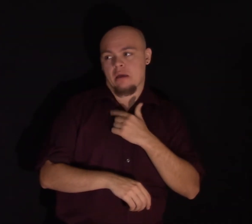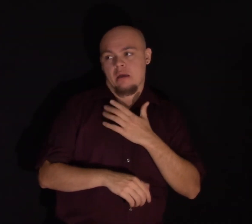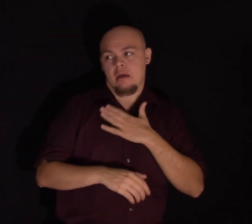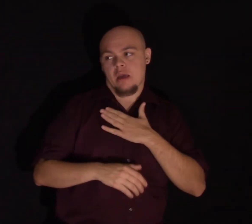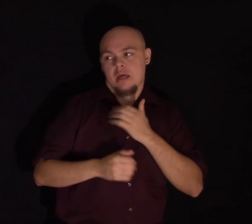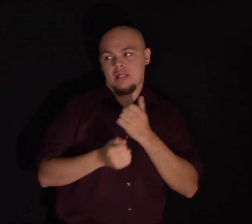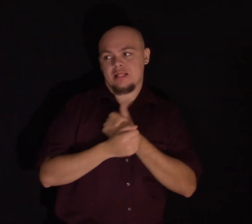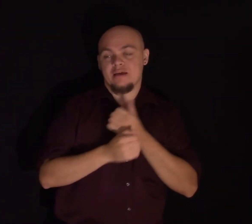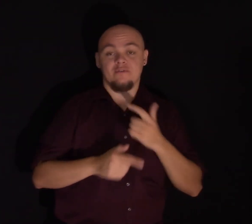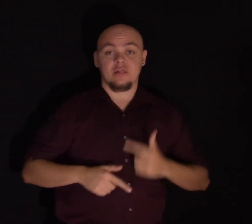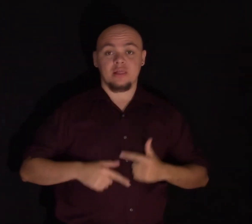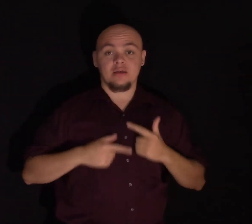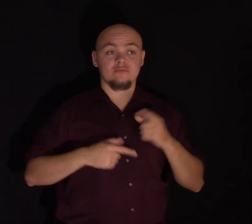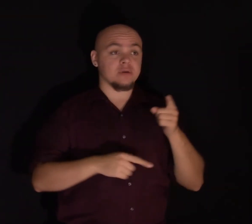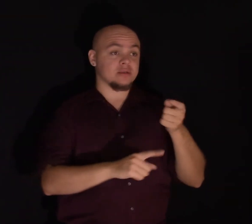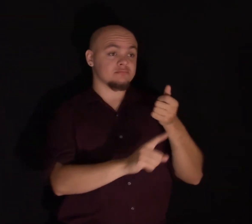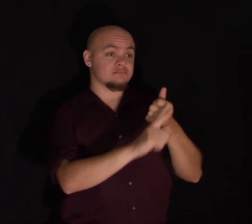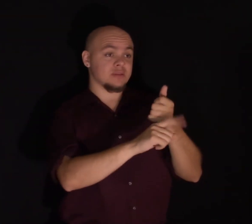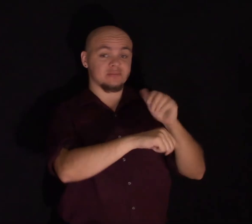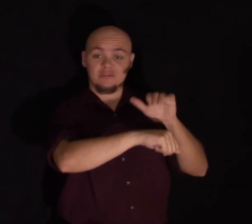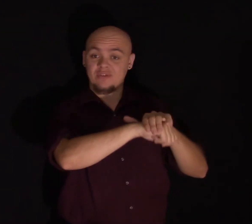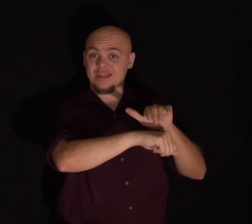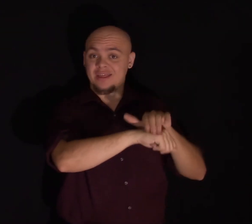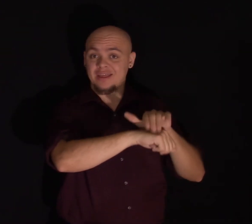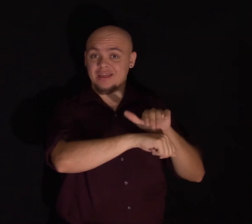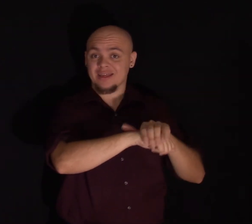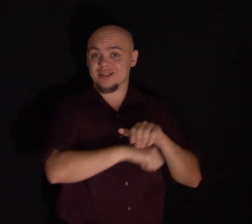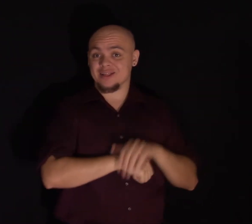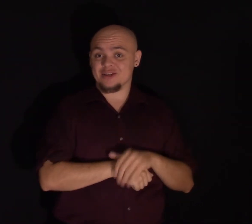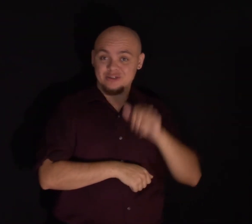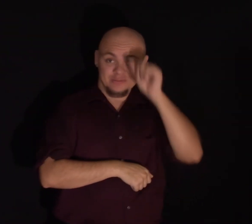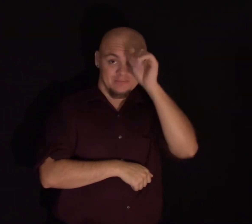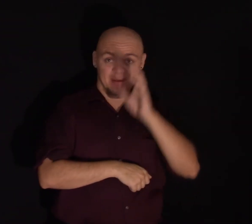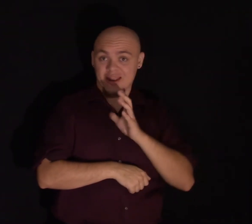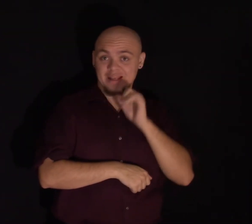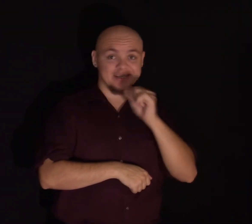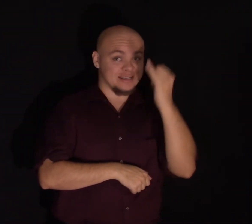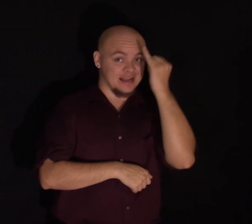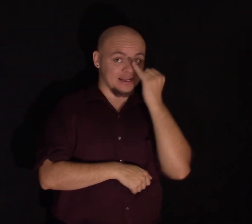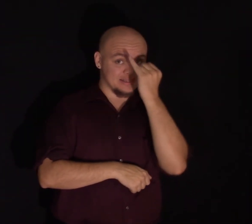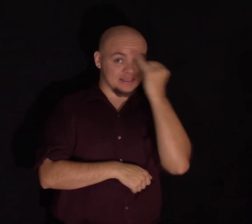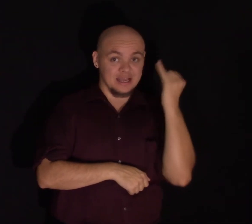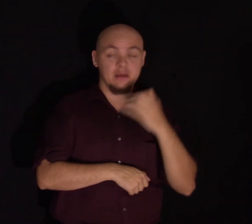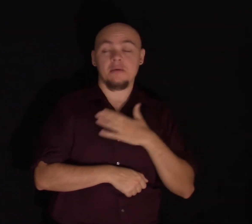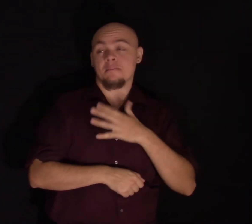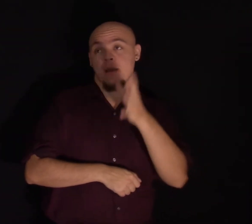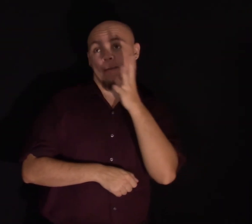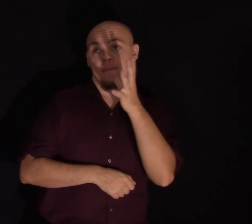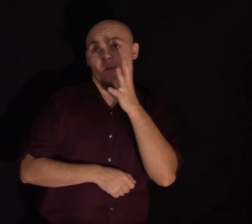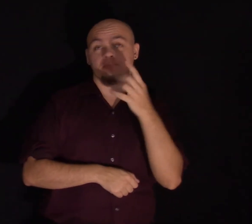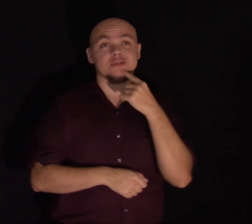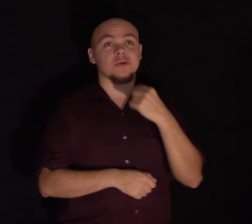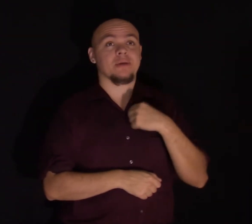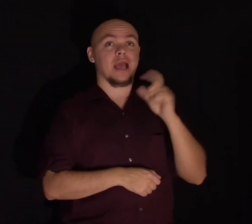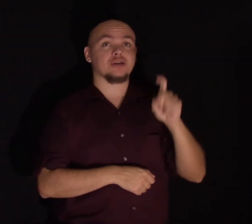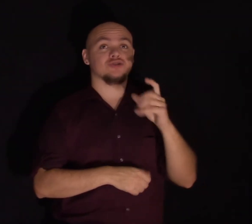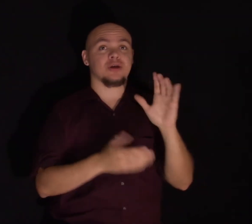But you see, he was an Englishman, not an Italian. My mom always said I should have married an Italian.